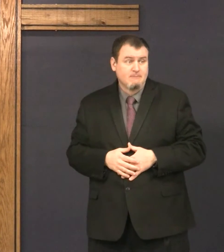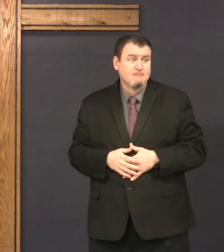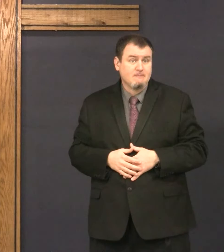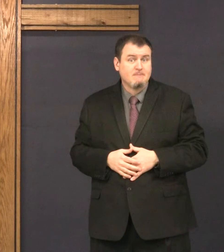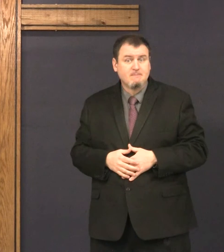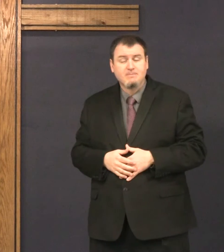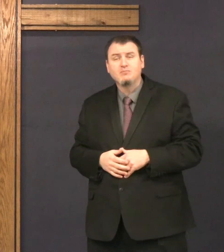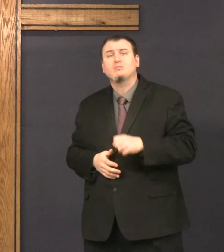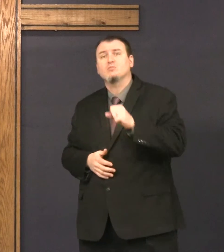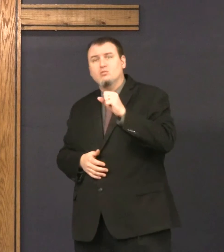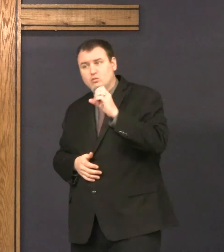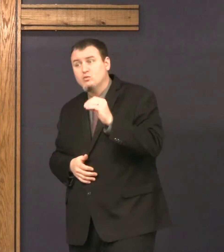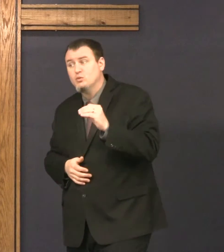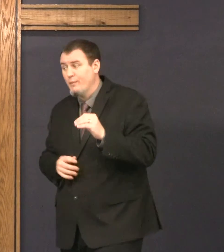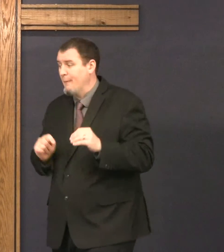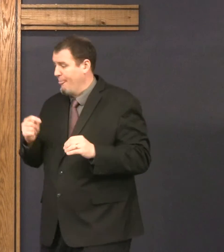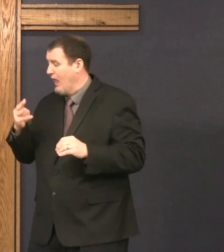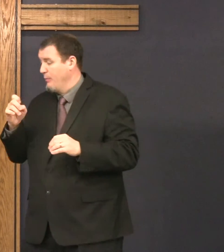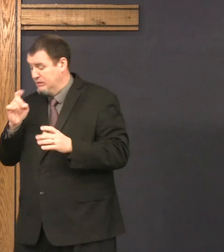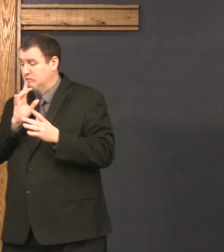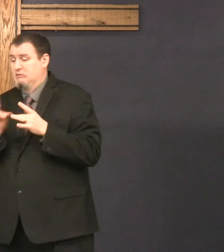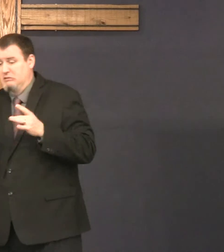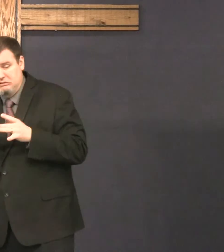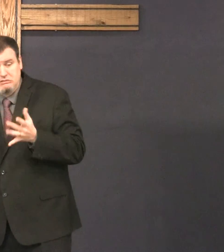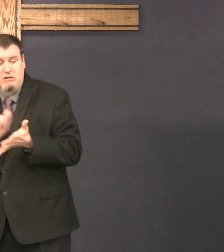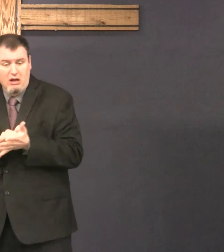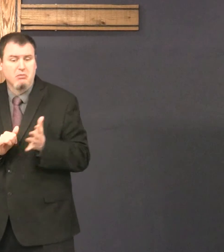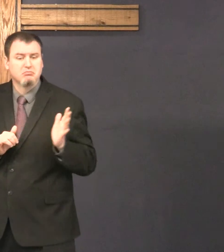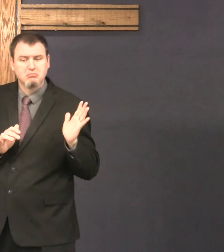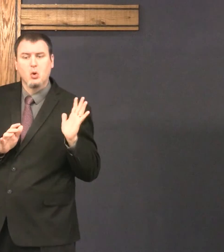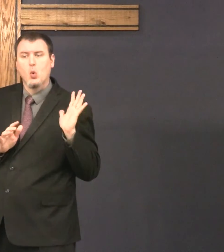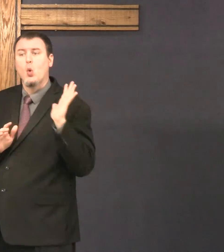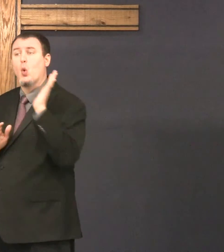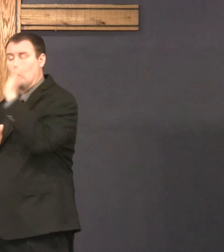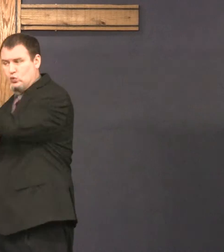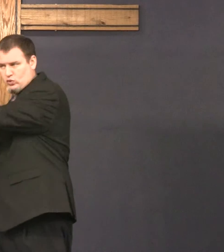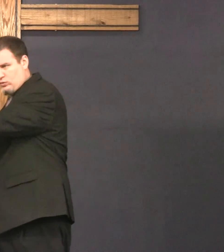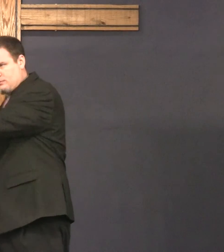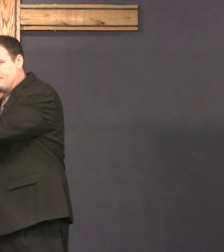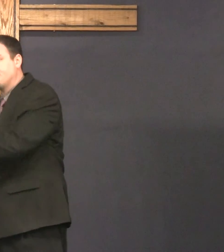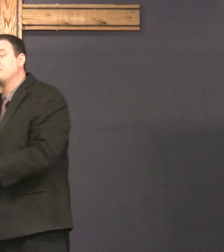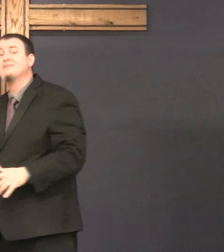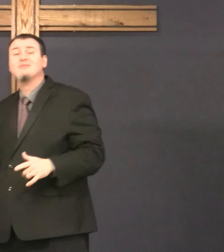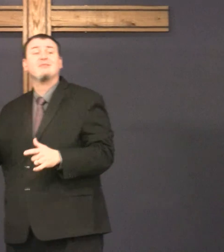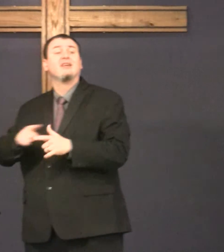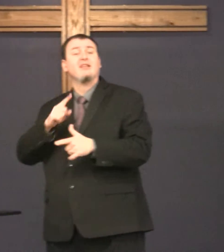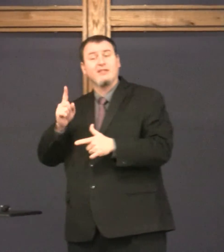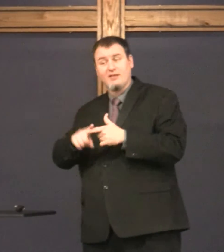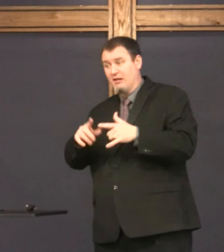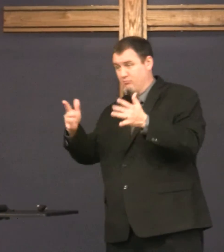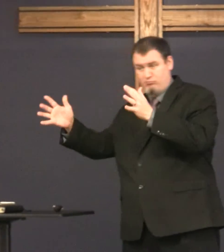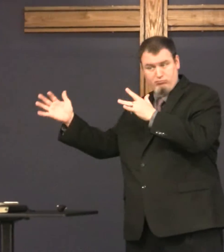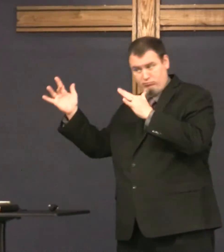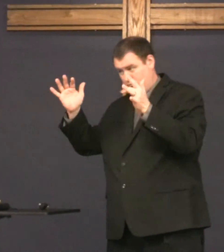and crucified. So, Thomas says, let's go. And then,